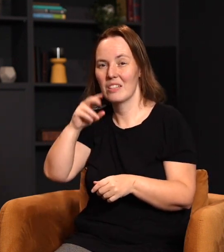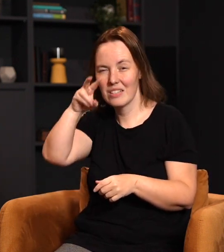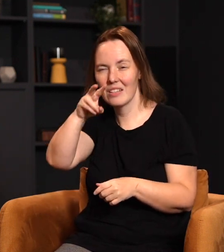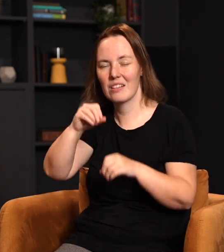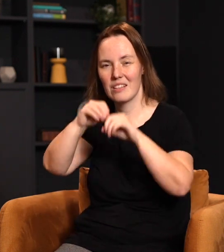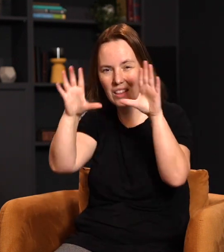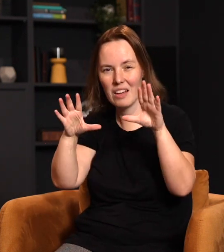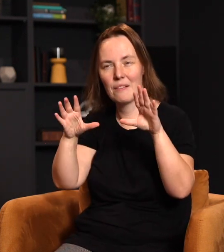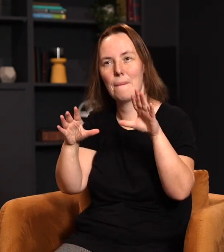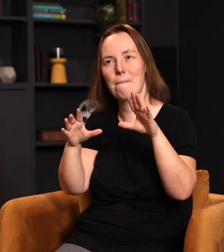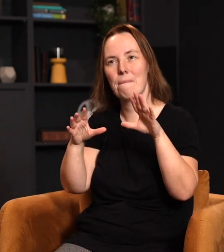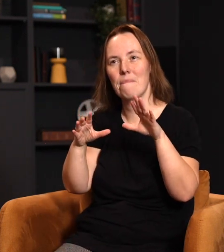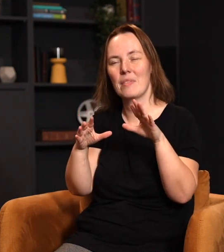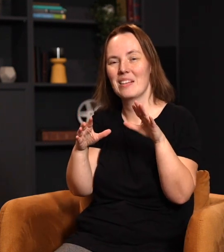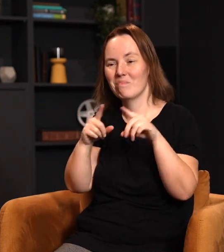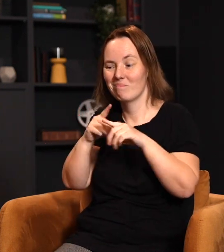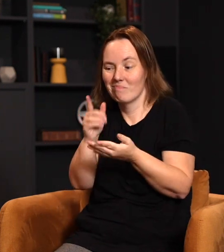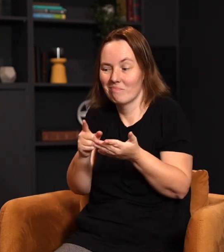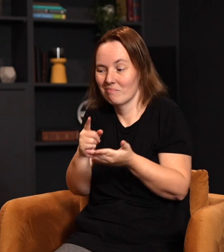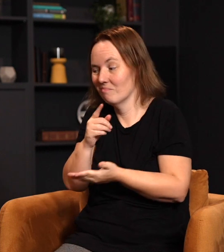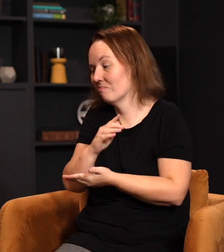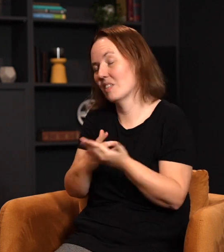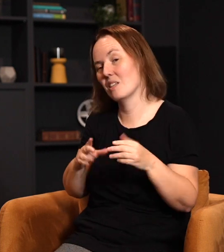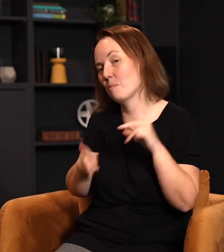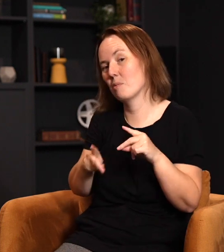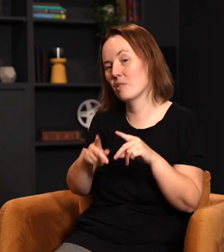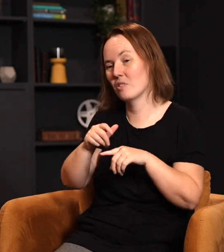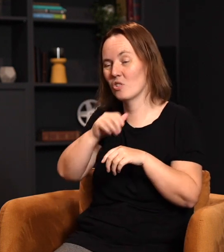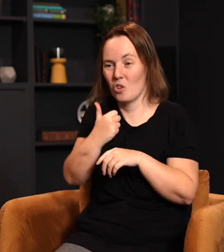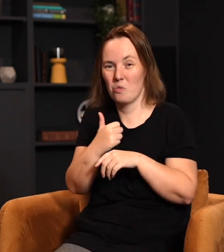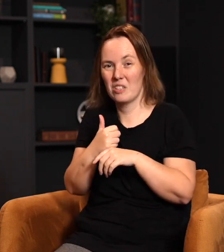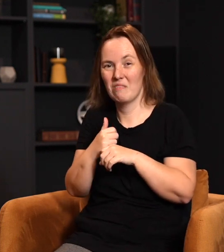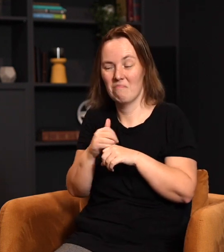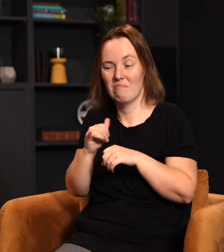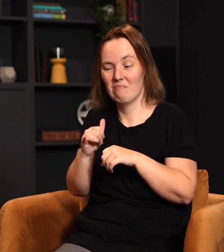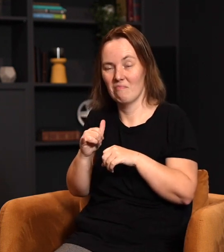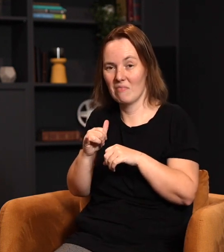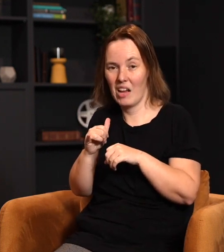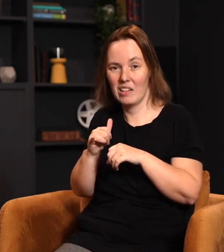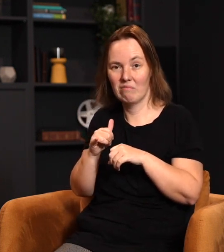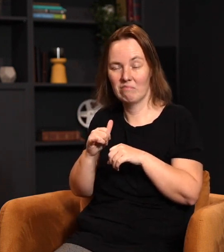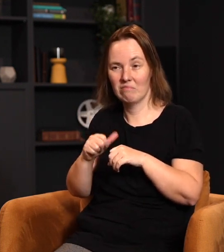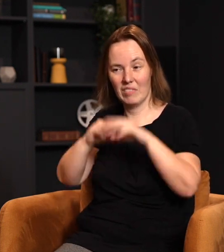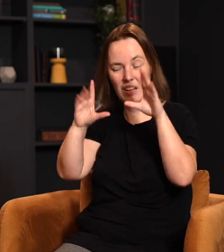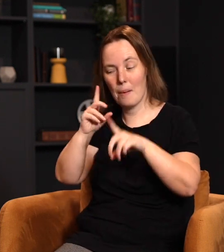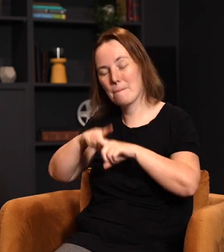to stay asleep. The light goes on, you want to turn over, pull the covers up, whatever, you may have a different reaction. But people know there's something about you, that you carry something.